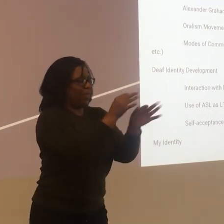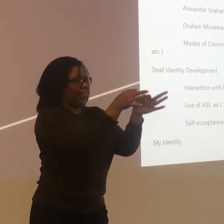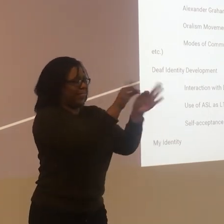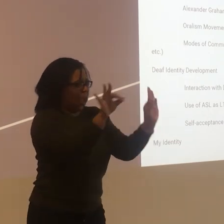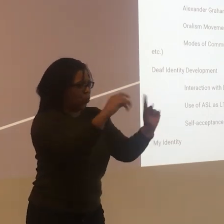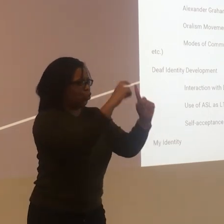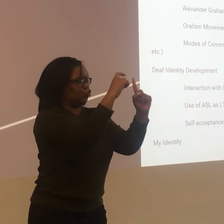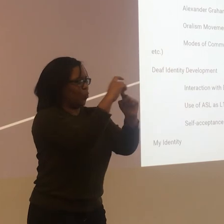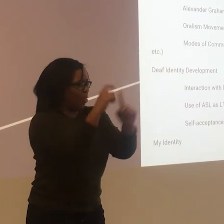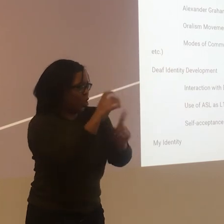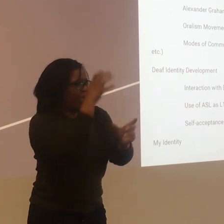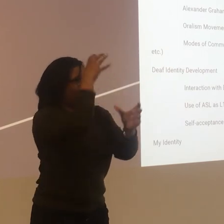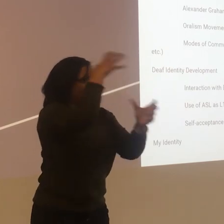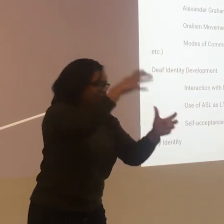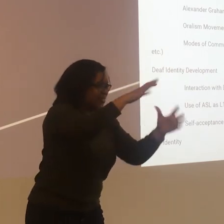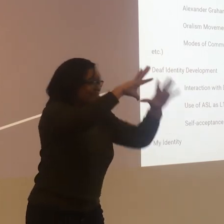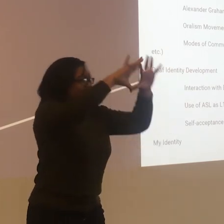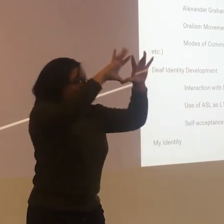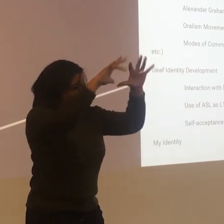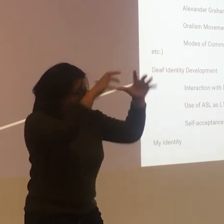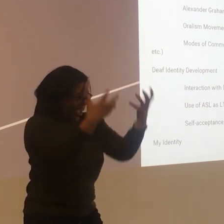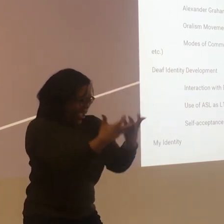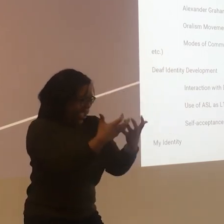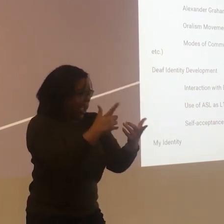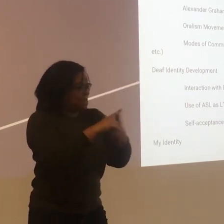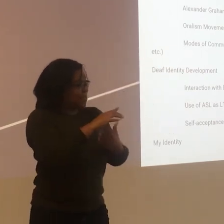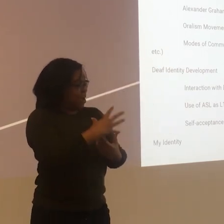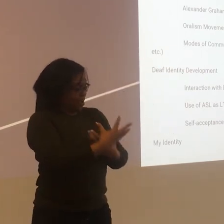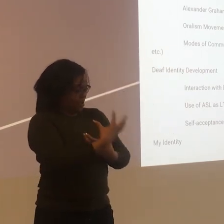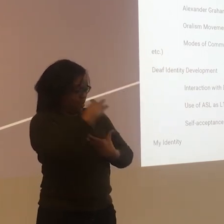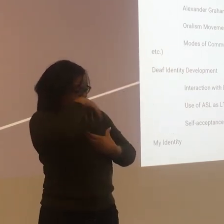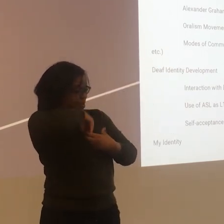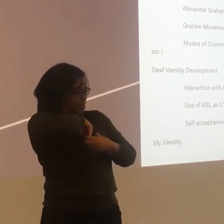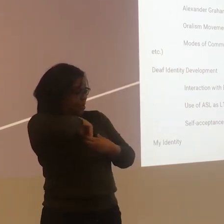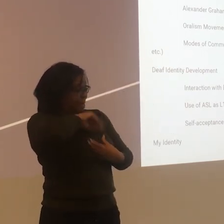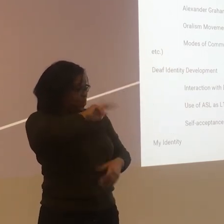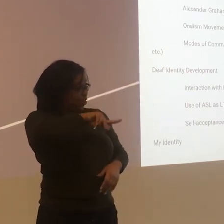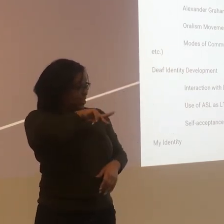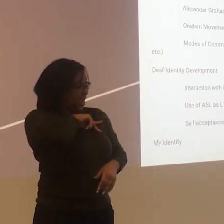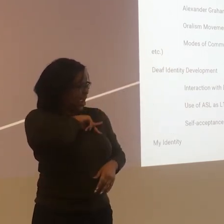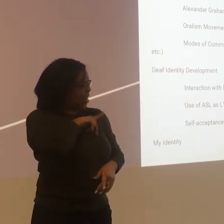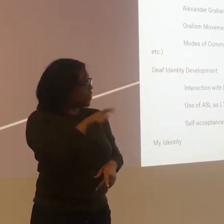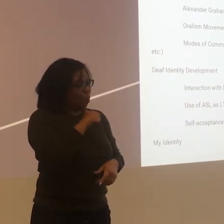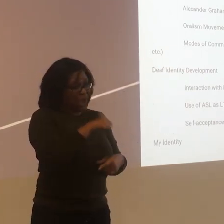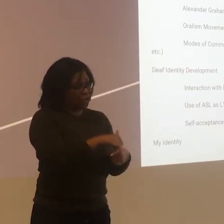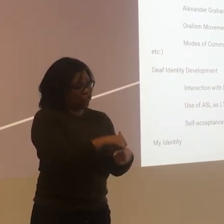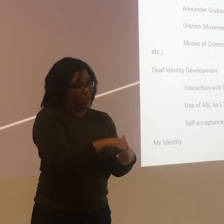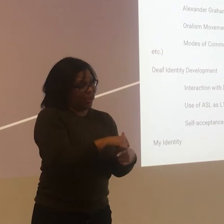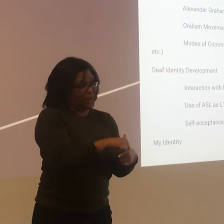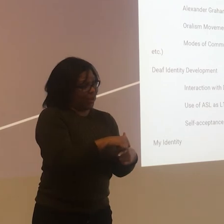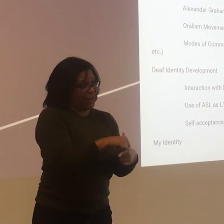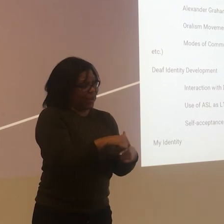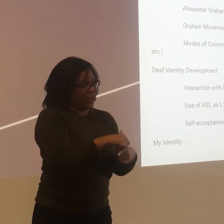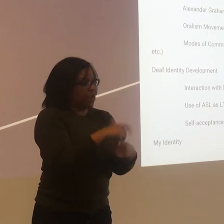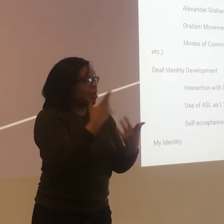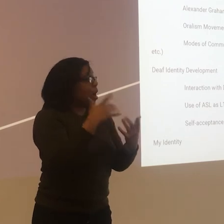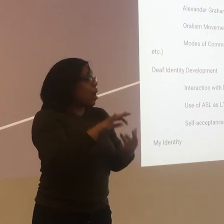training in order to verbally express the vernacular of a black deaf person, including the